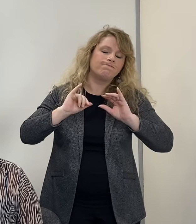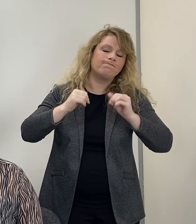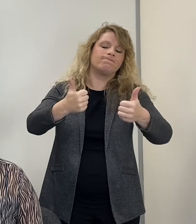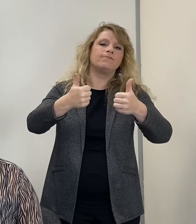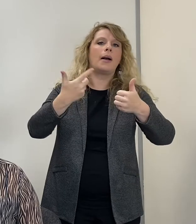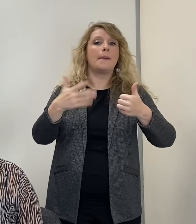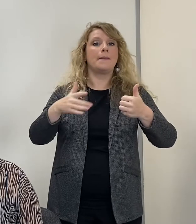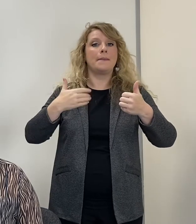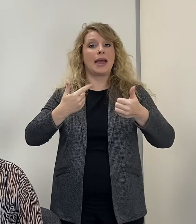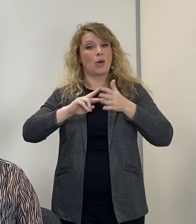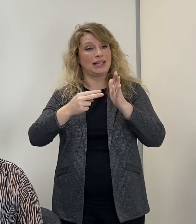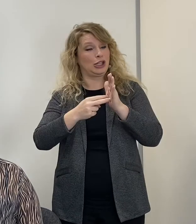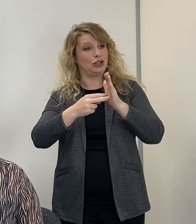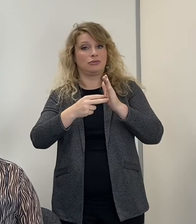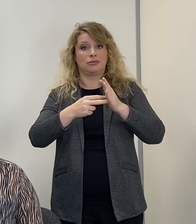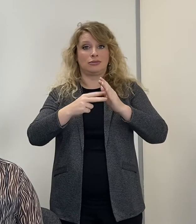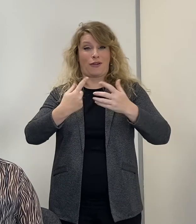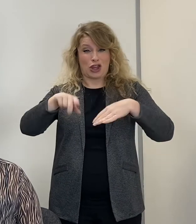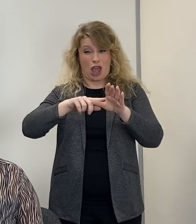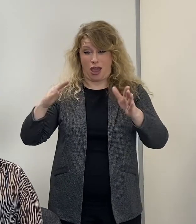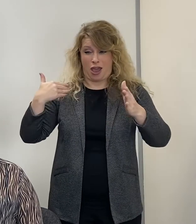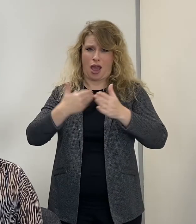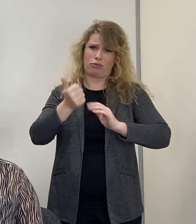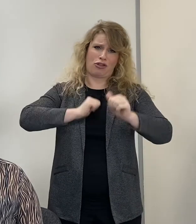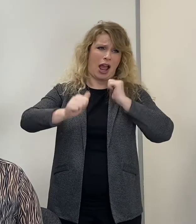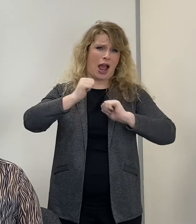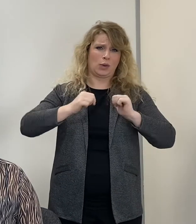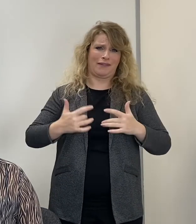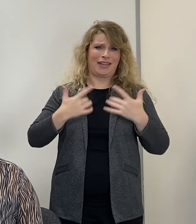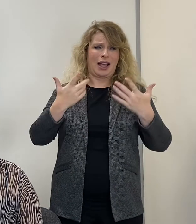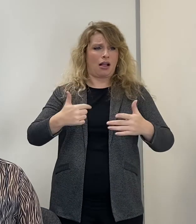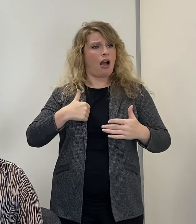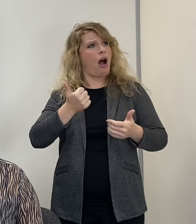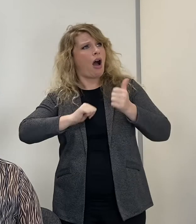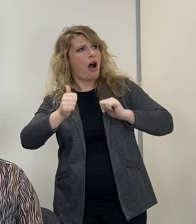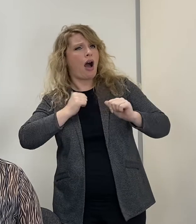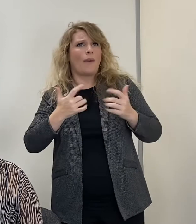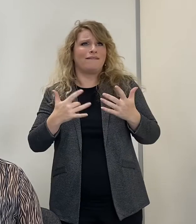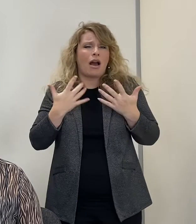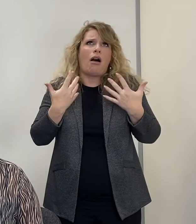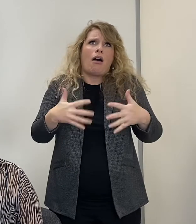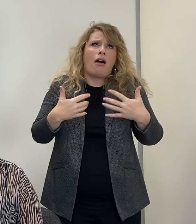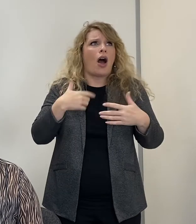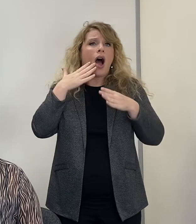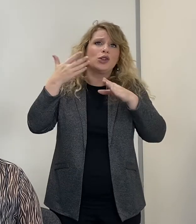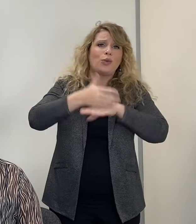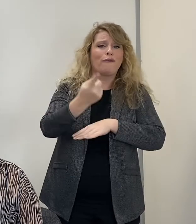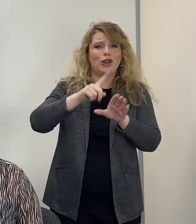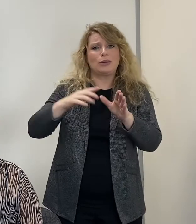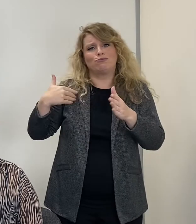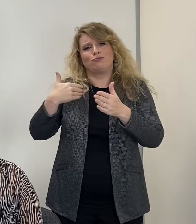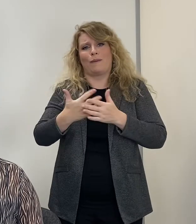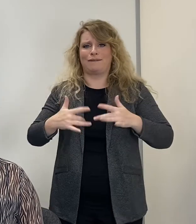Organisation of the Year at the Fab Awards. This was a proud moment for us all and has provided us with acknowledgement for our hard work over the years.